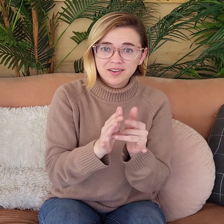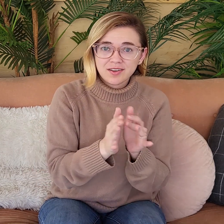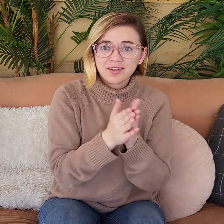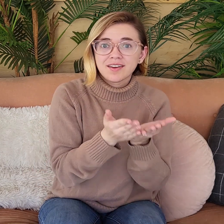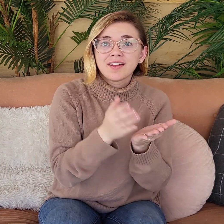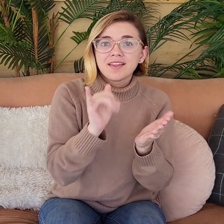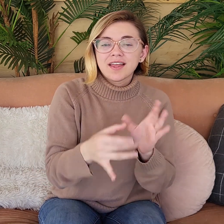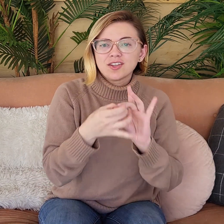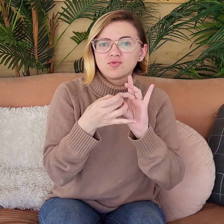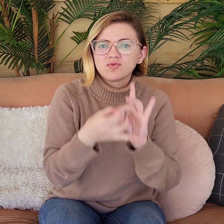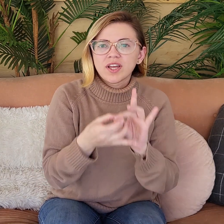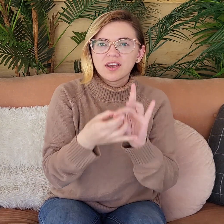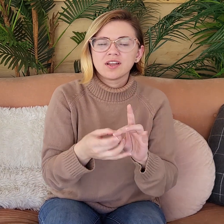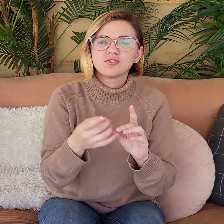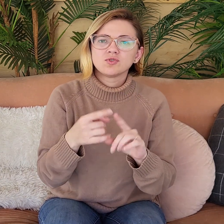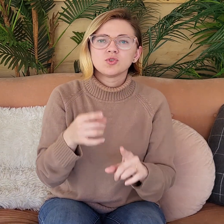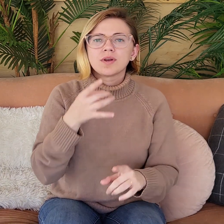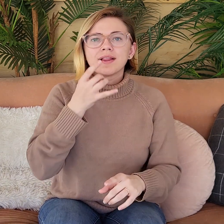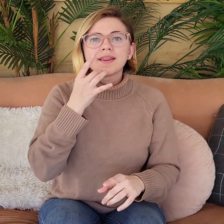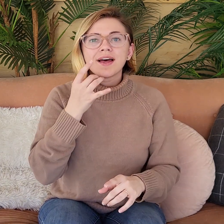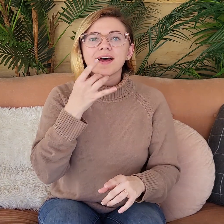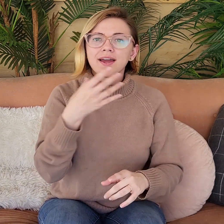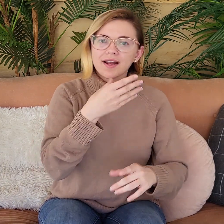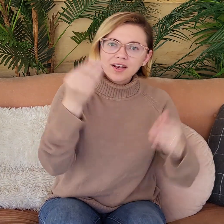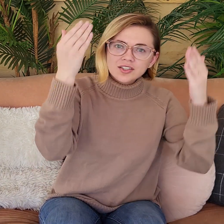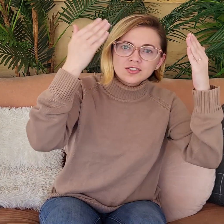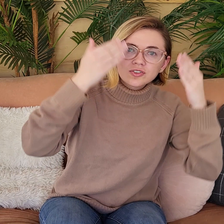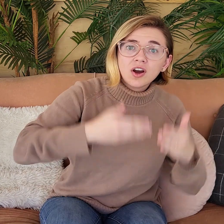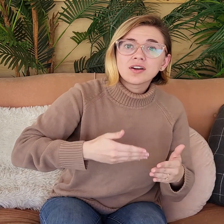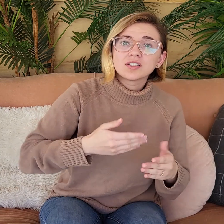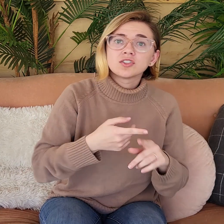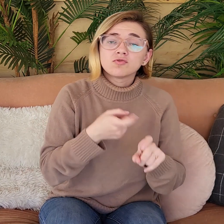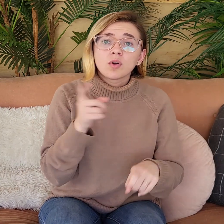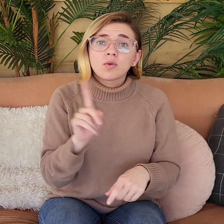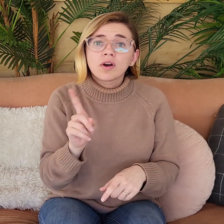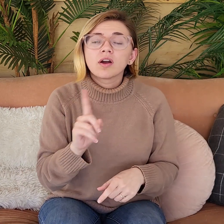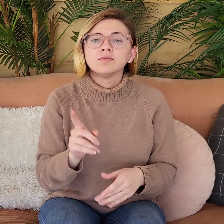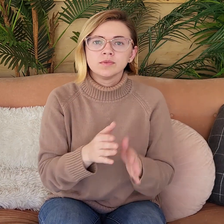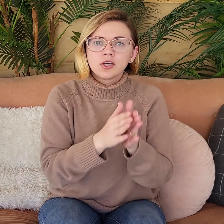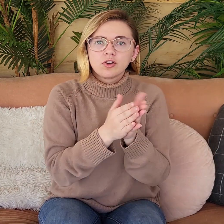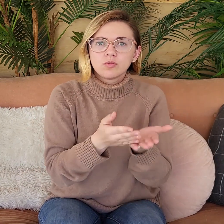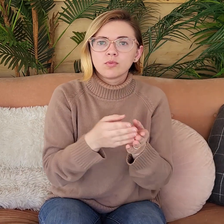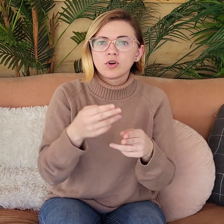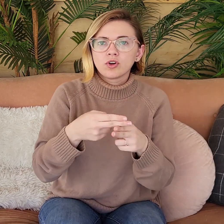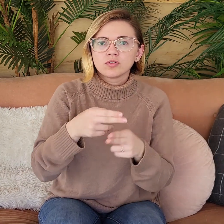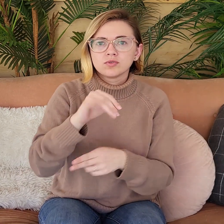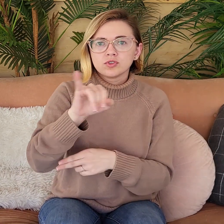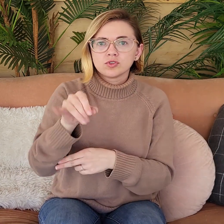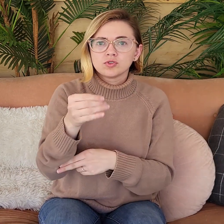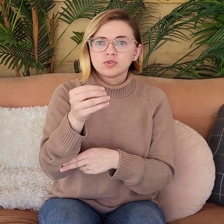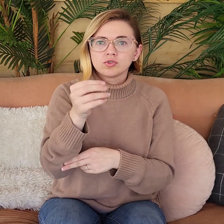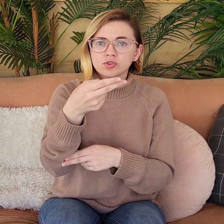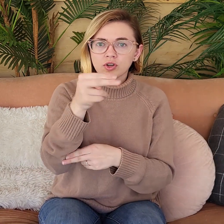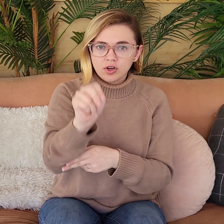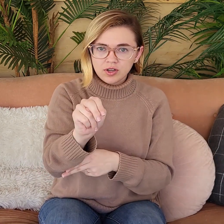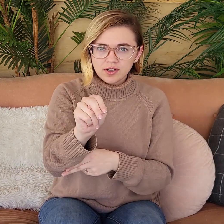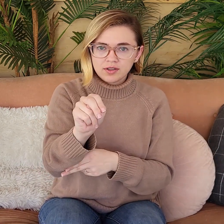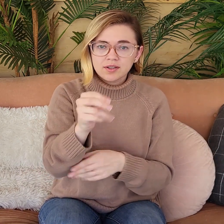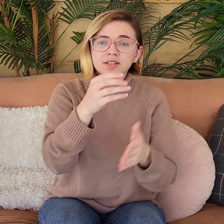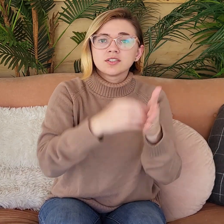So my favorite verse in the Bible that is related to light and darkness is from the book of John.